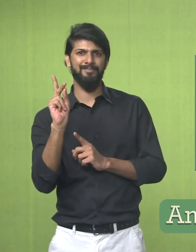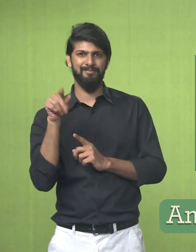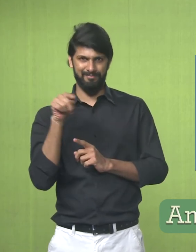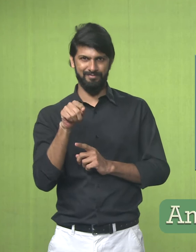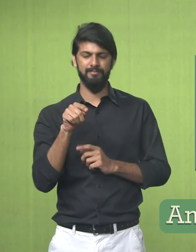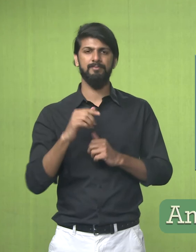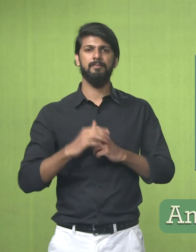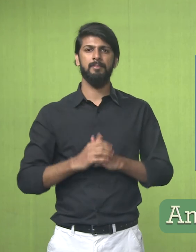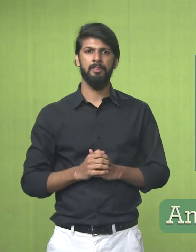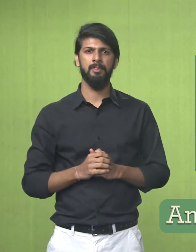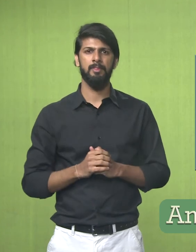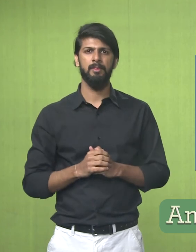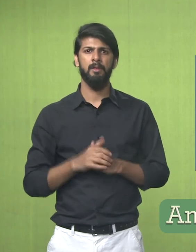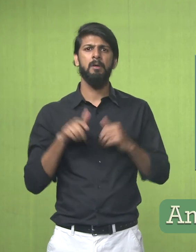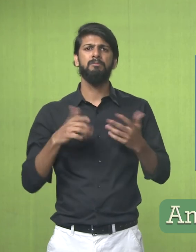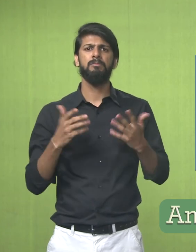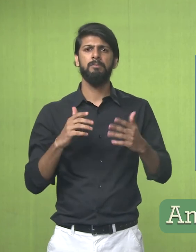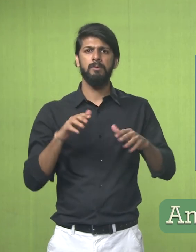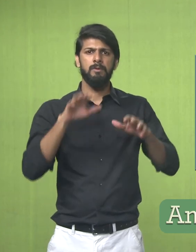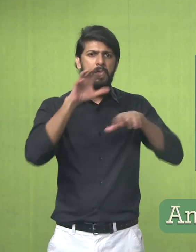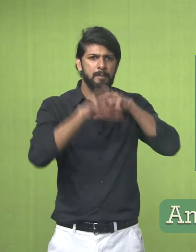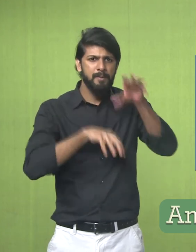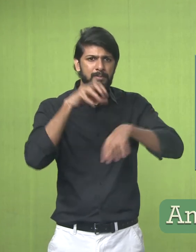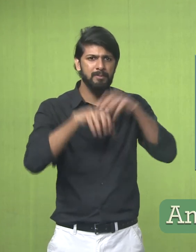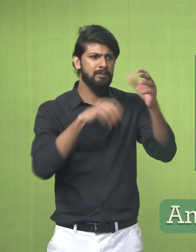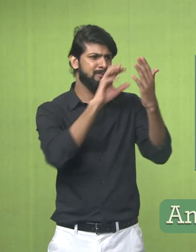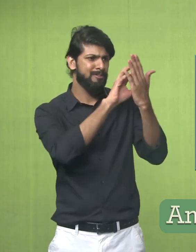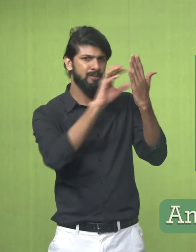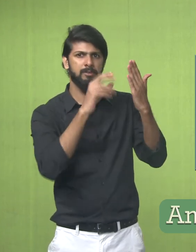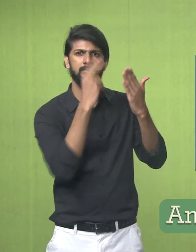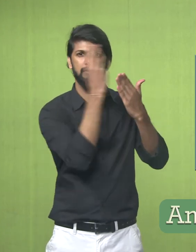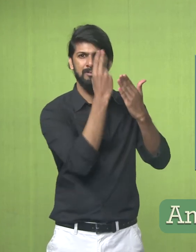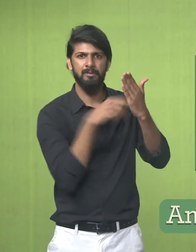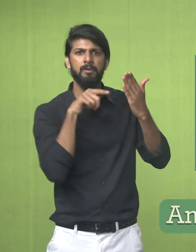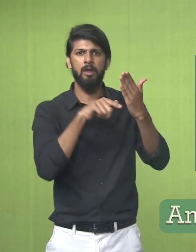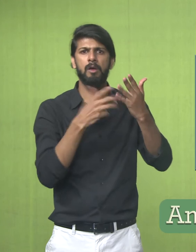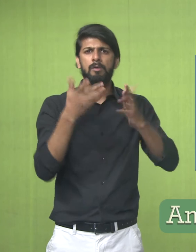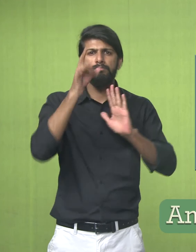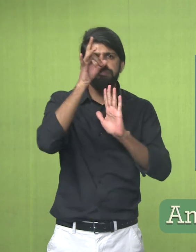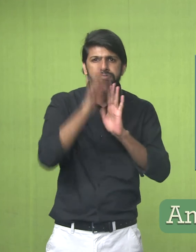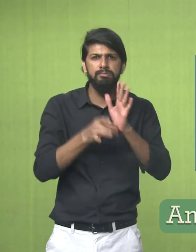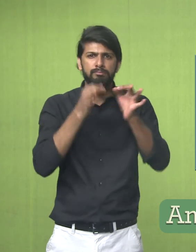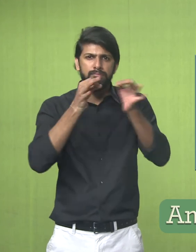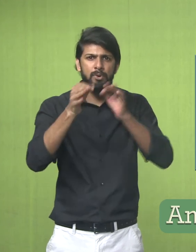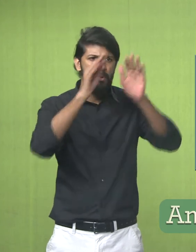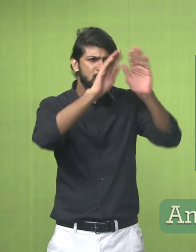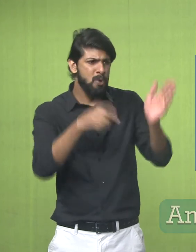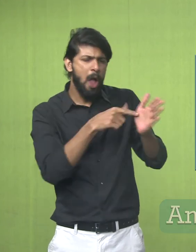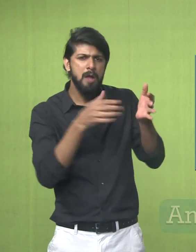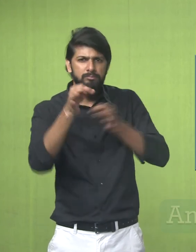2 Painting of Indus Valley Civilization Now we will learn about the use of animal forms In the paintings found of